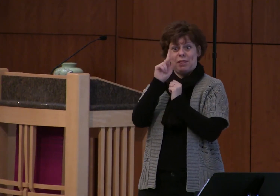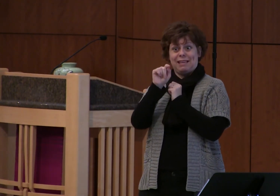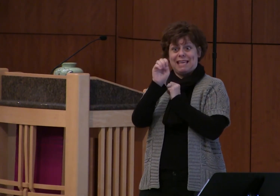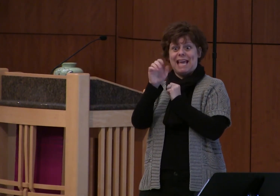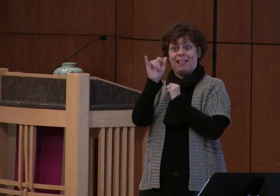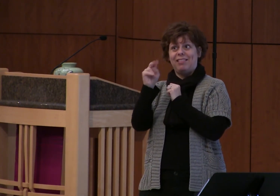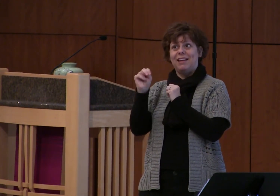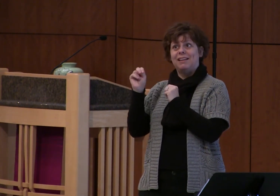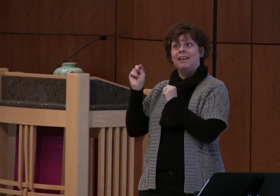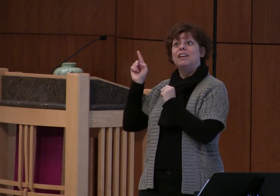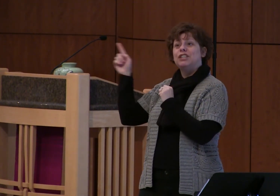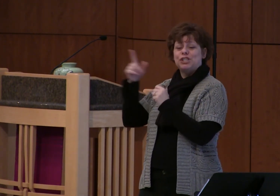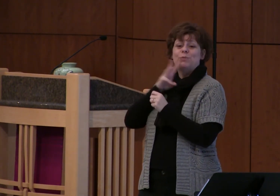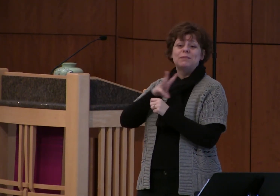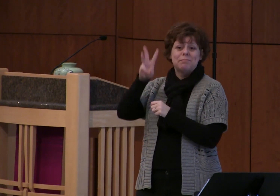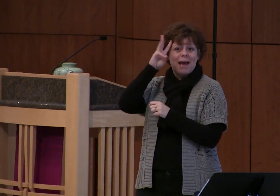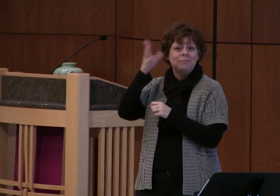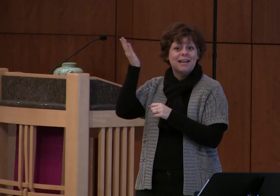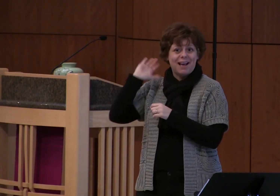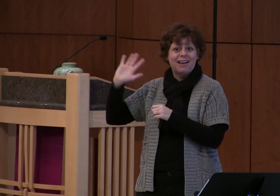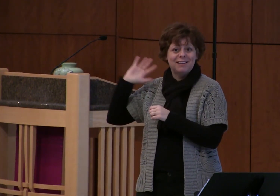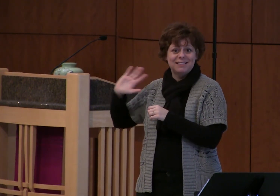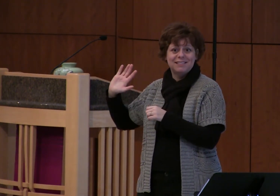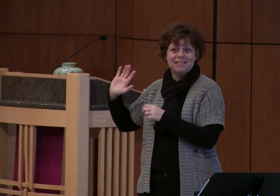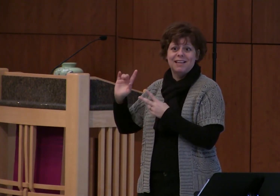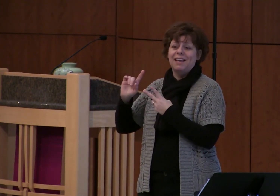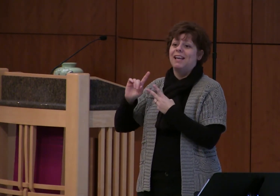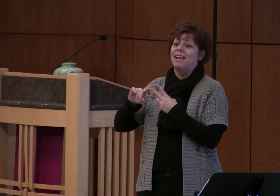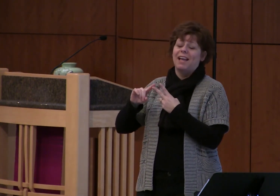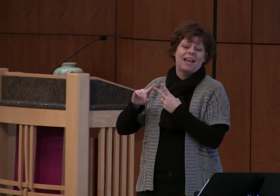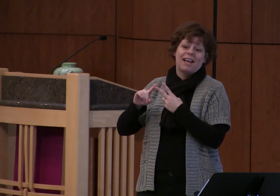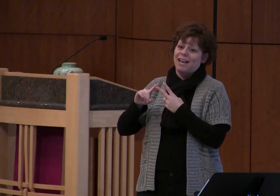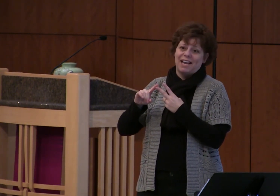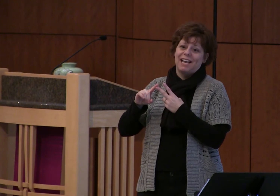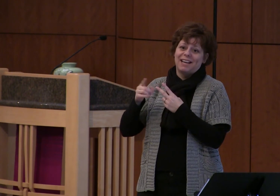baptized and on the day that he swept her up into her arms